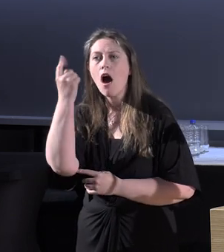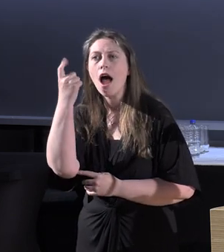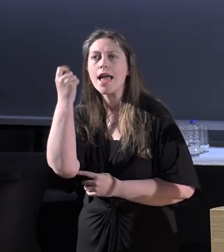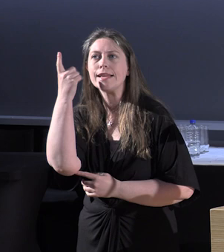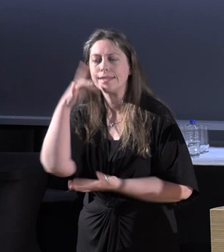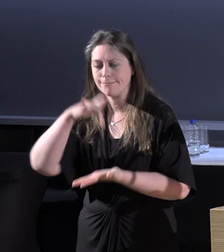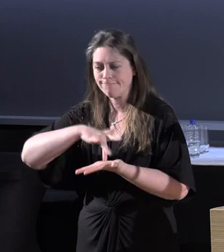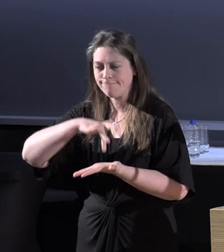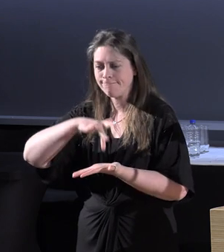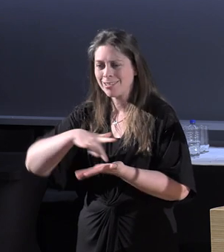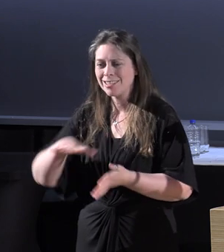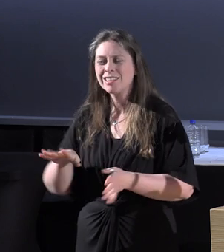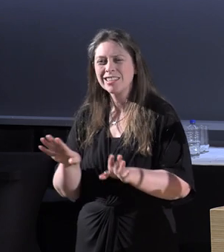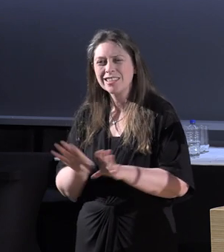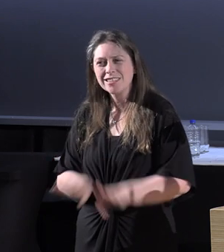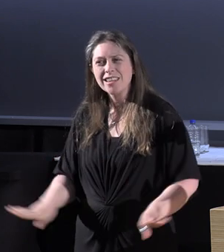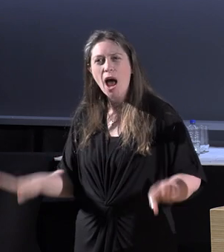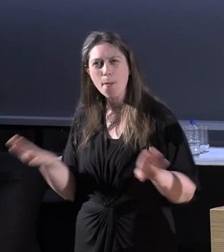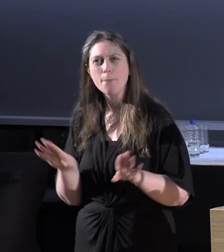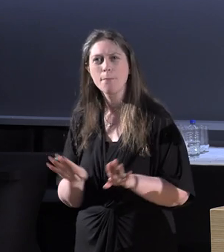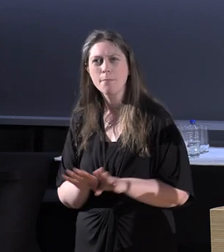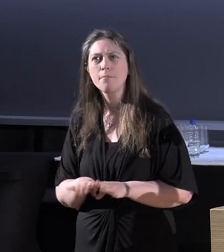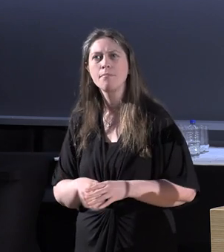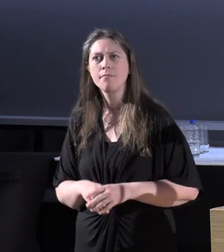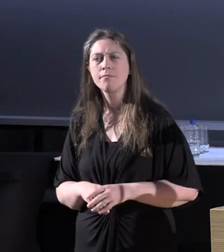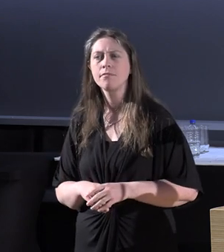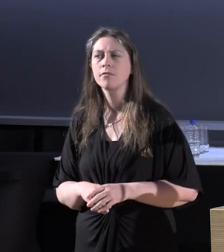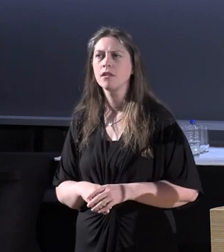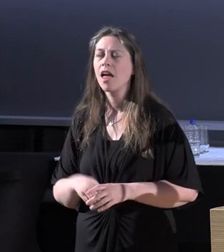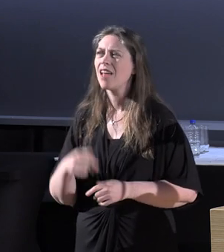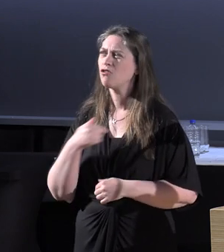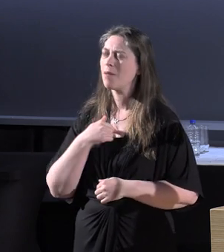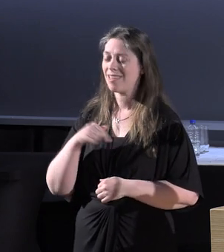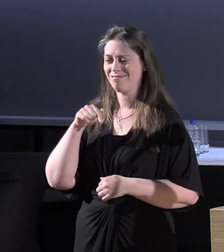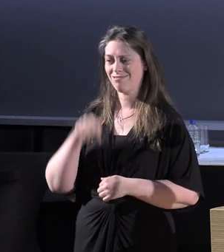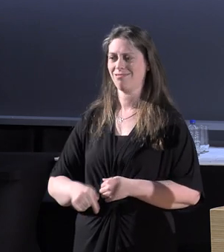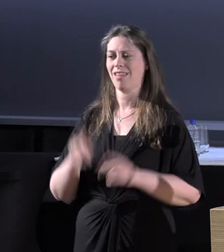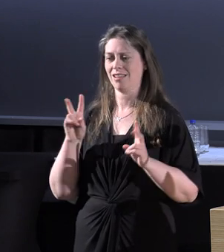haven't really changed. And that, to me, is problematic.